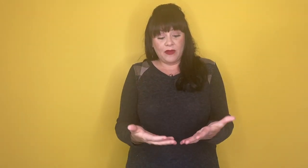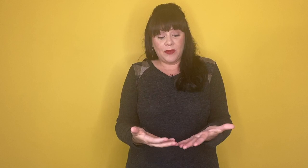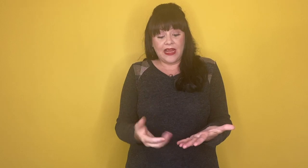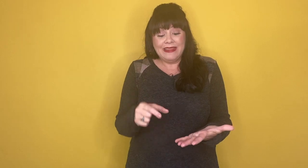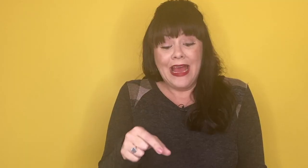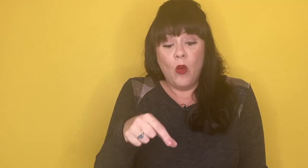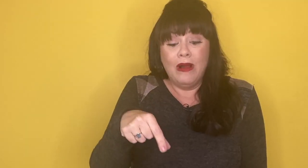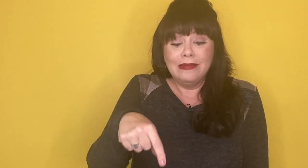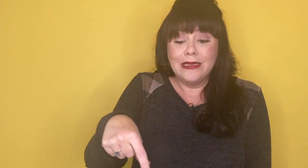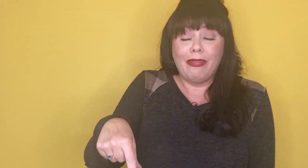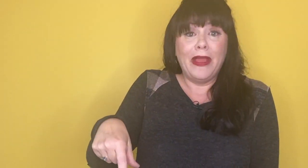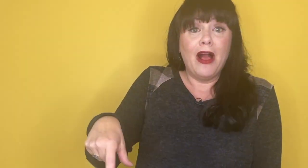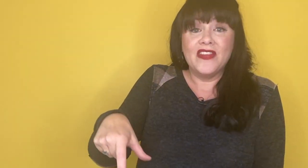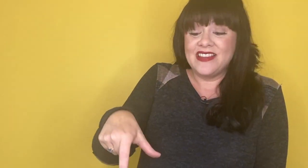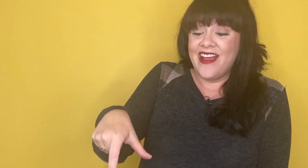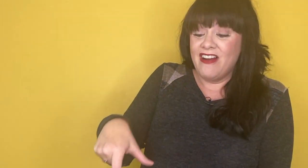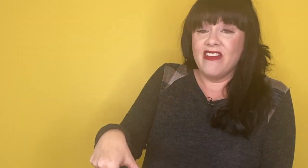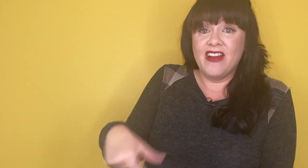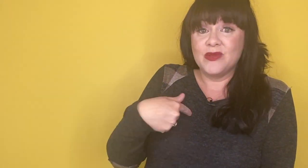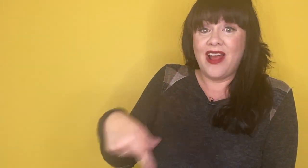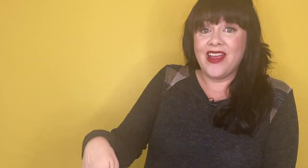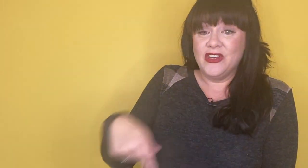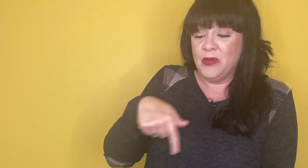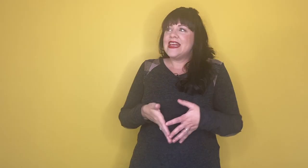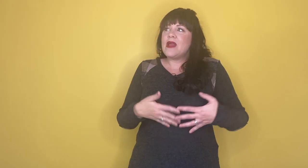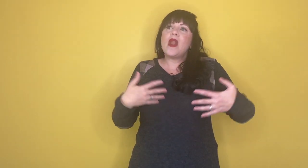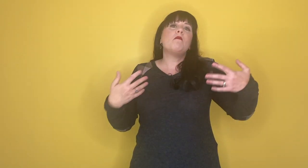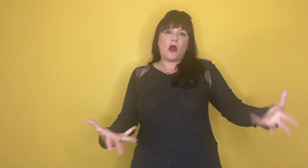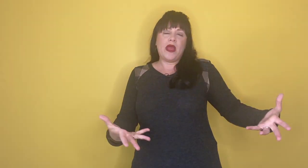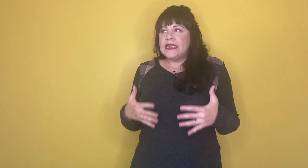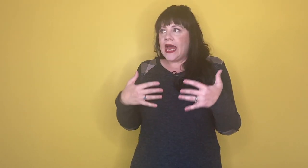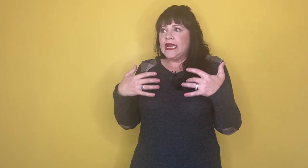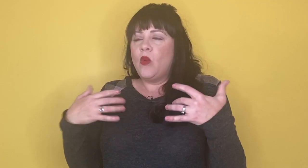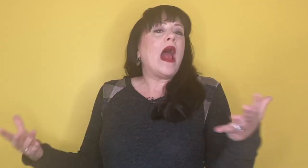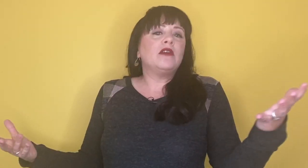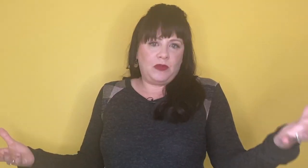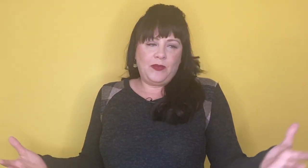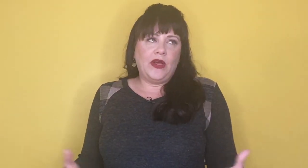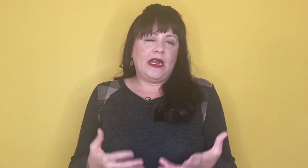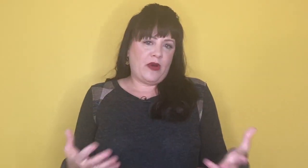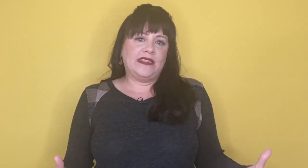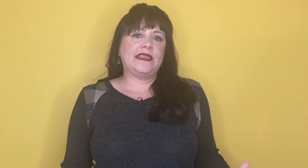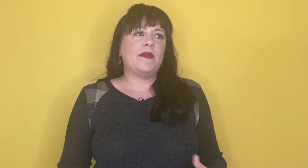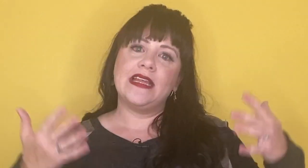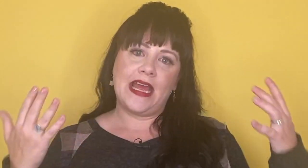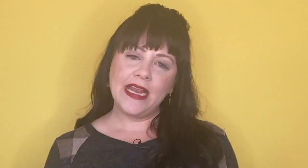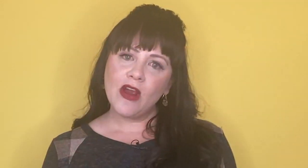wouldn't be like, that one little thing on the side over there is what I contributed. They want a moment that wows people and impresses them. The Enneagram